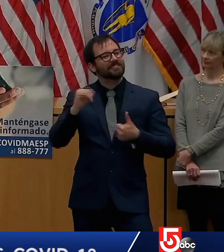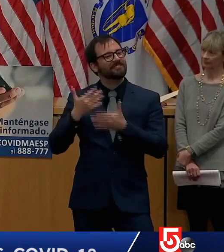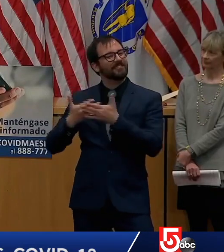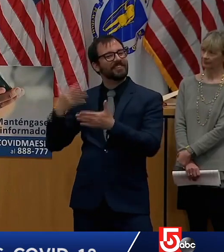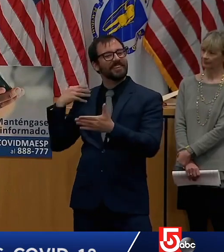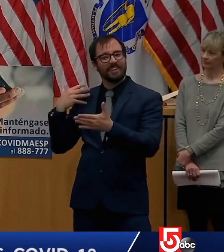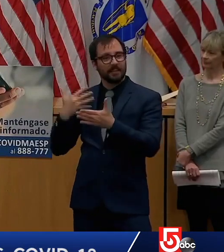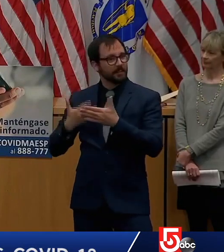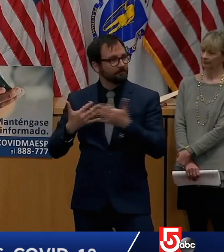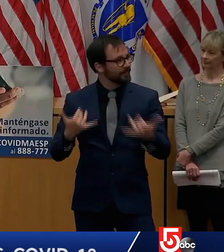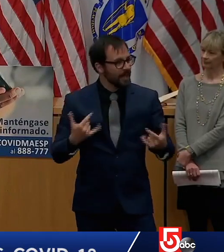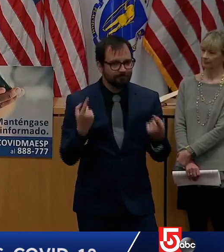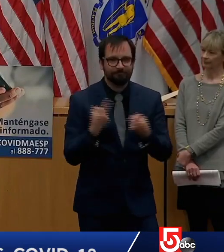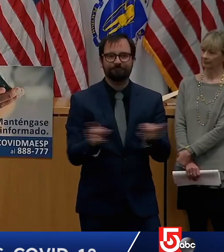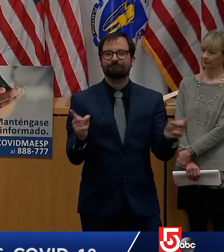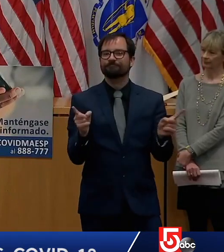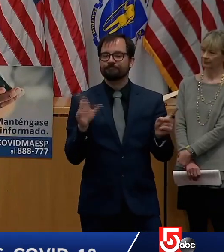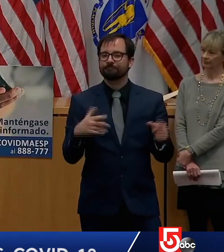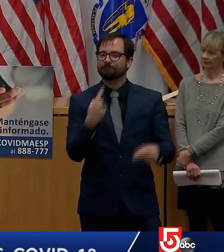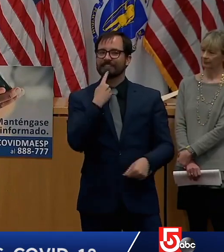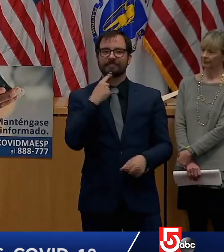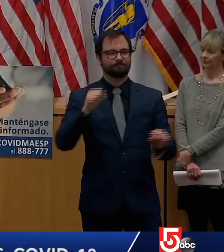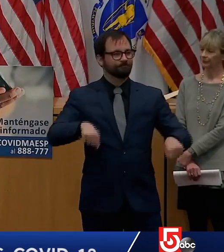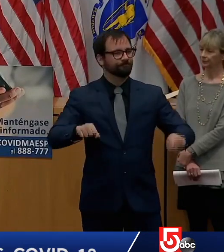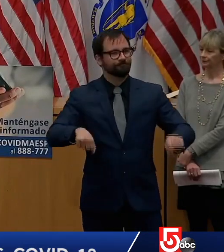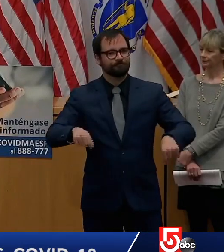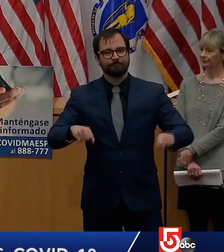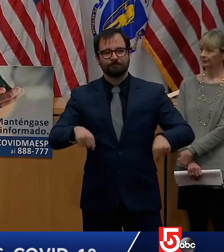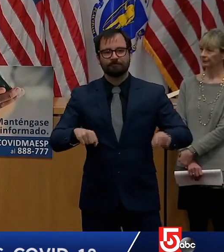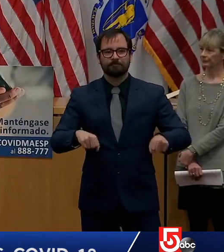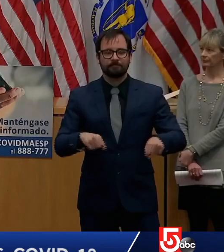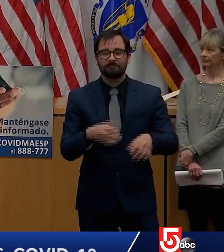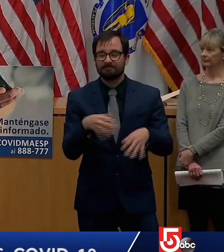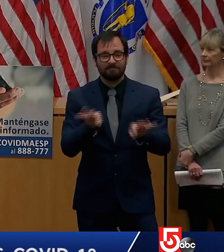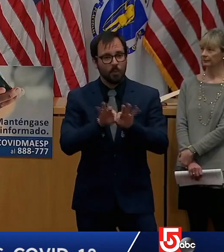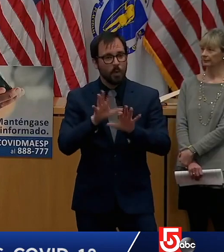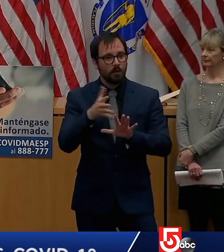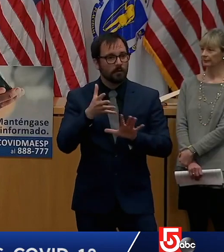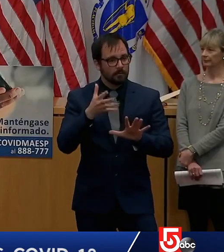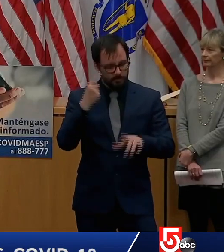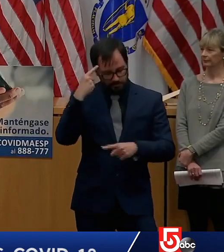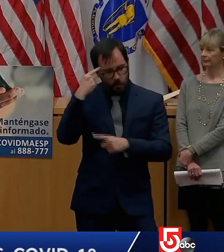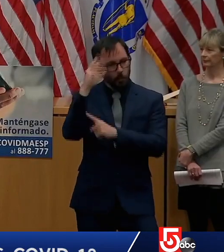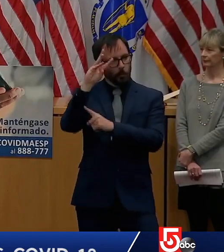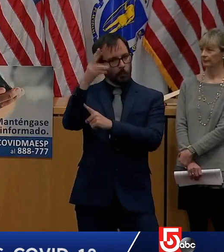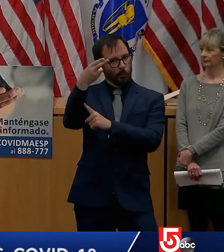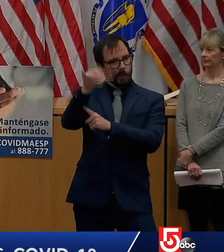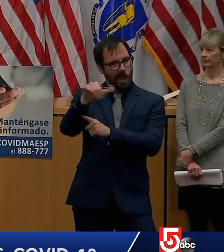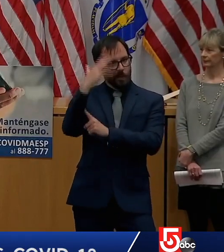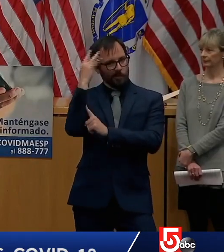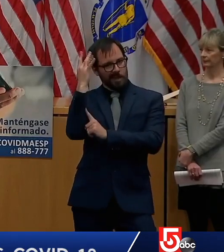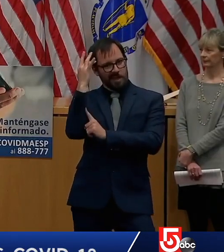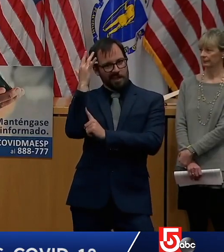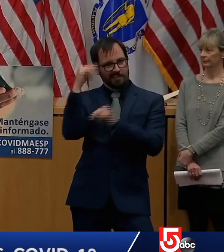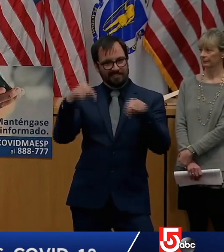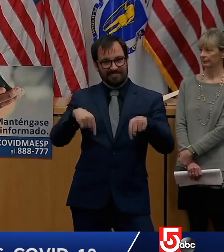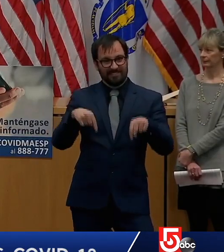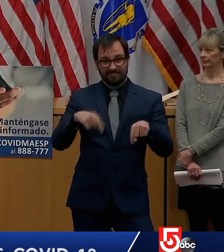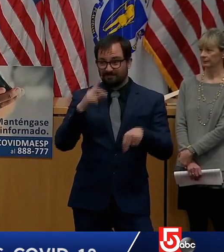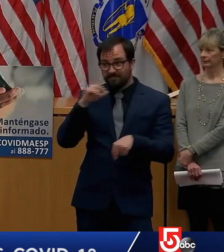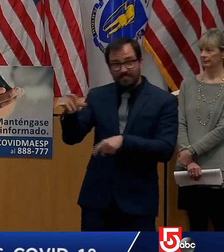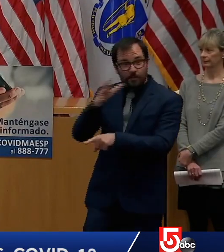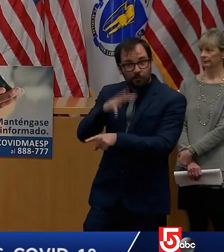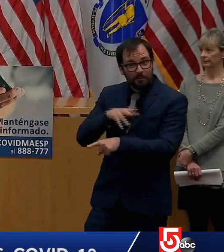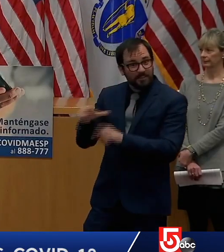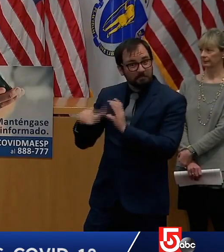need to remember why we're doing all of this we're doing it so women like that woman who emailed me on patriots day can still